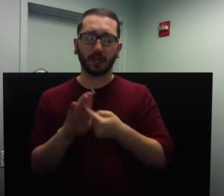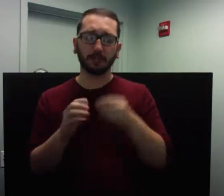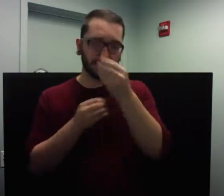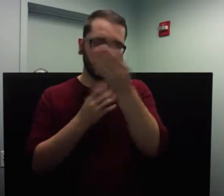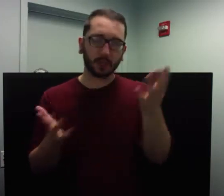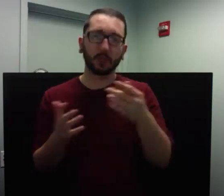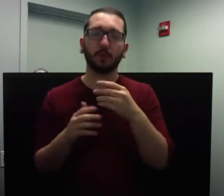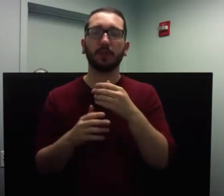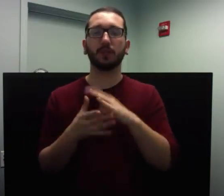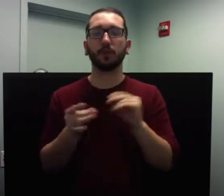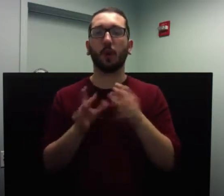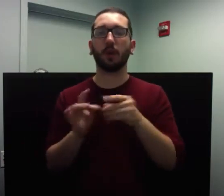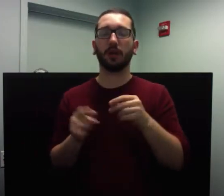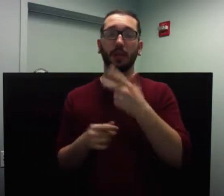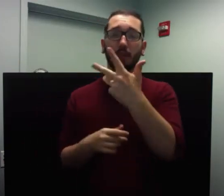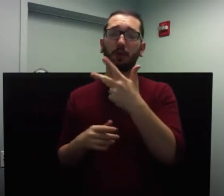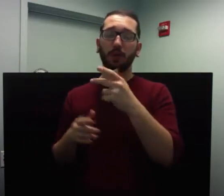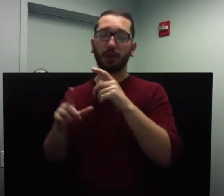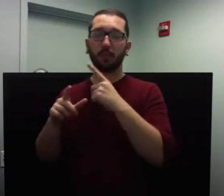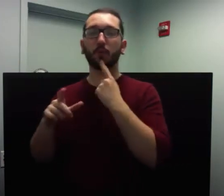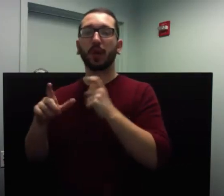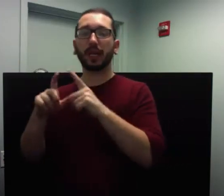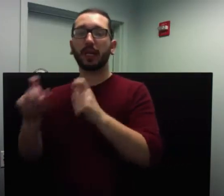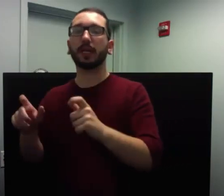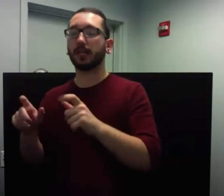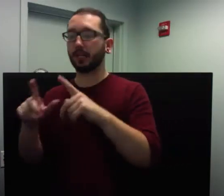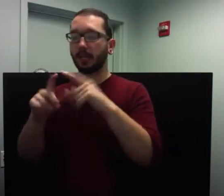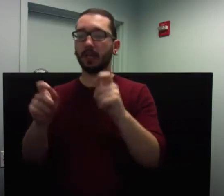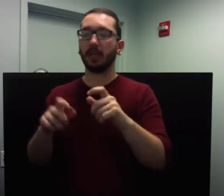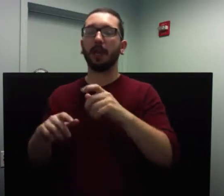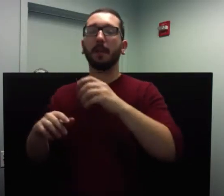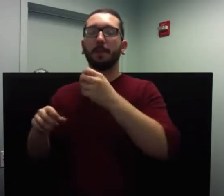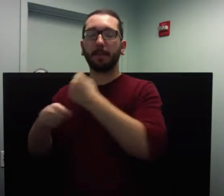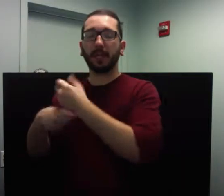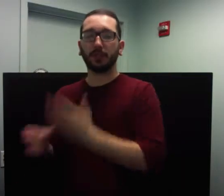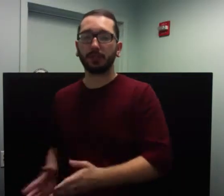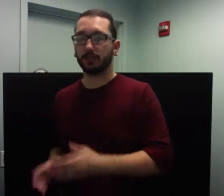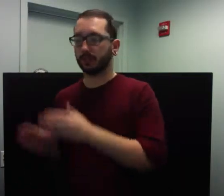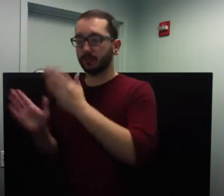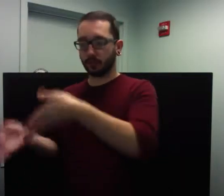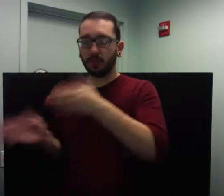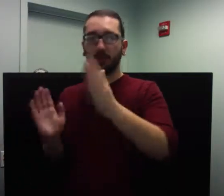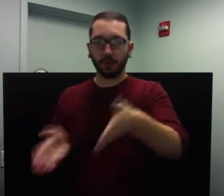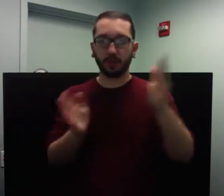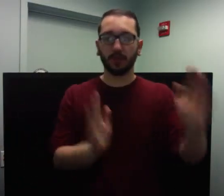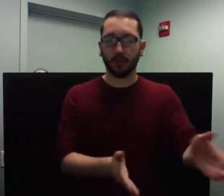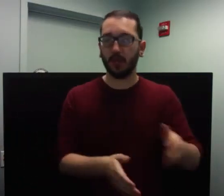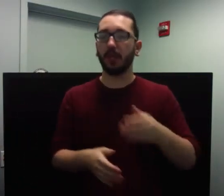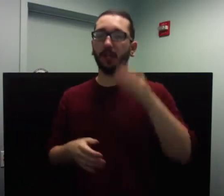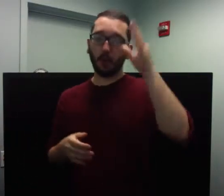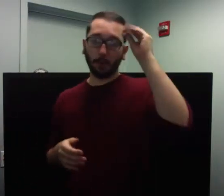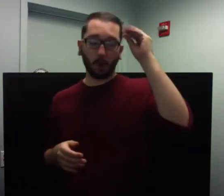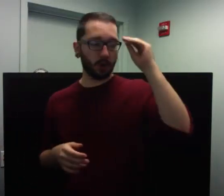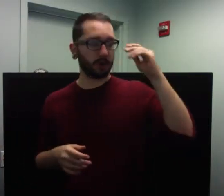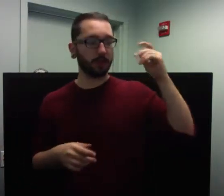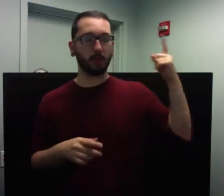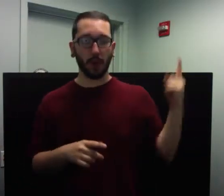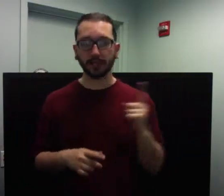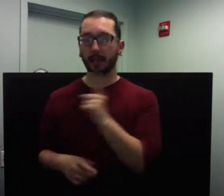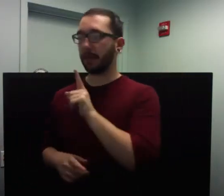together on a building. A little boy hopped by and asked the first brick mason, What are you doing? Without even looking